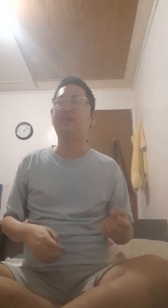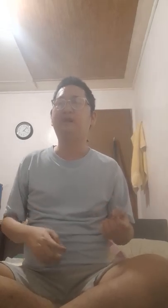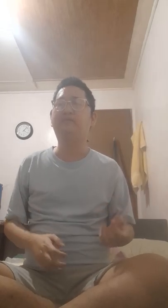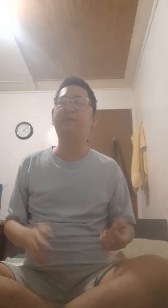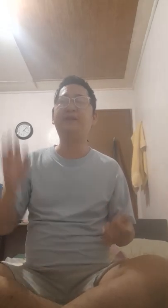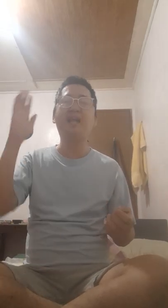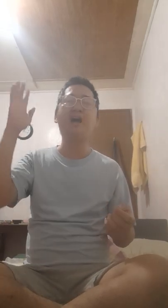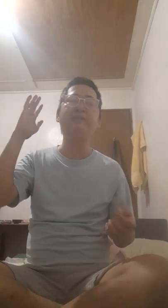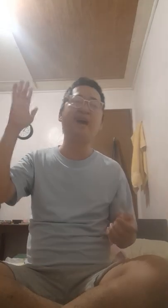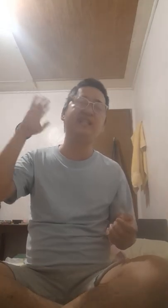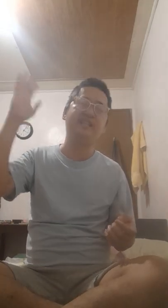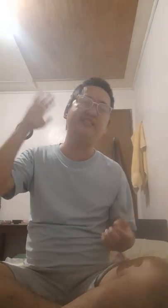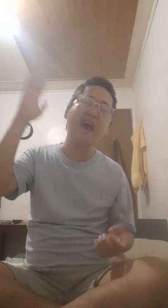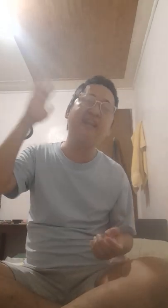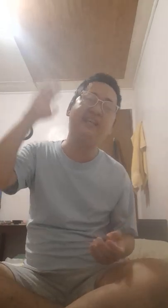Textning Hedin www.btistudios You can drop us in the dark